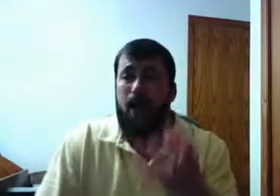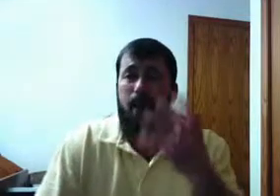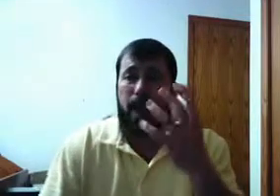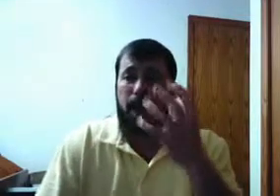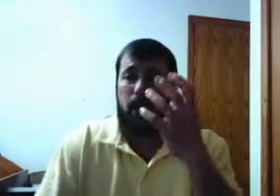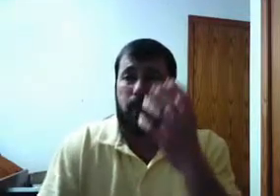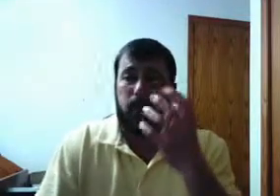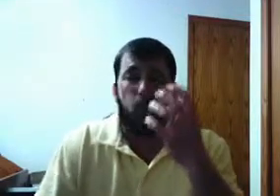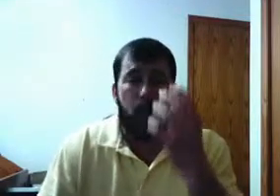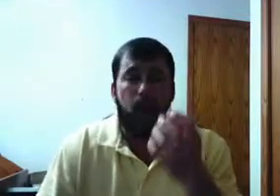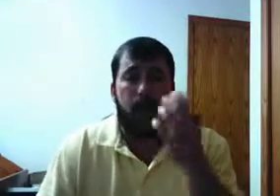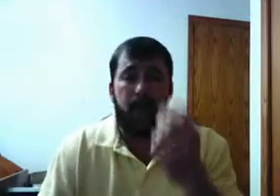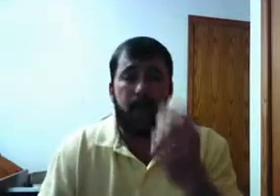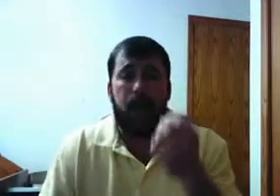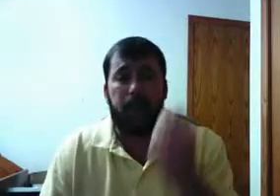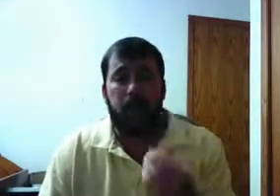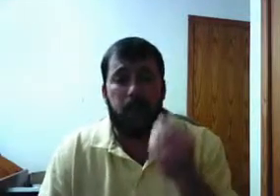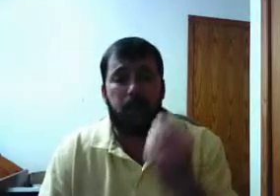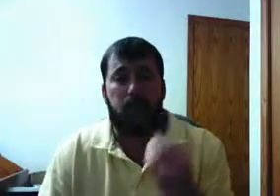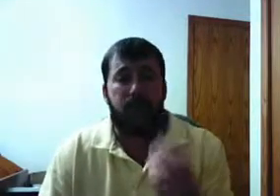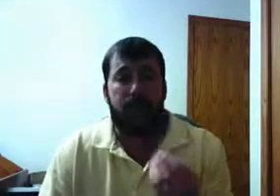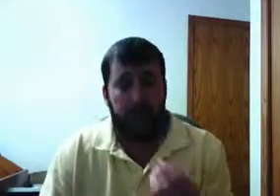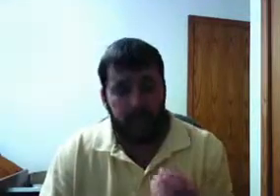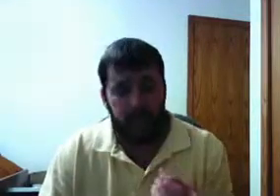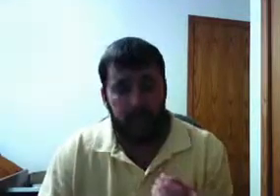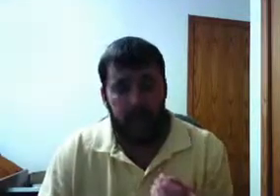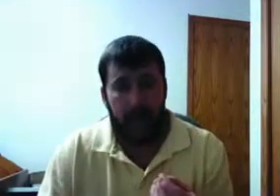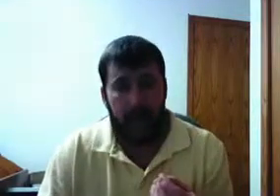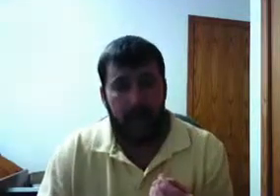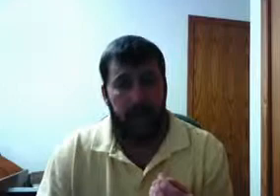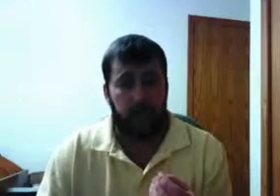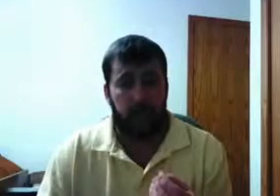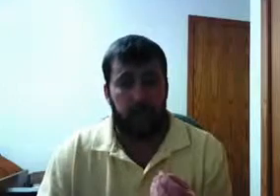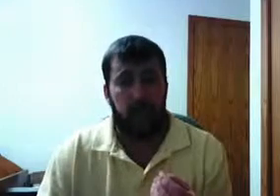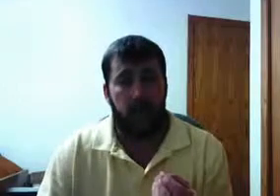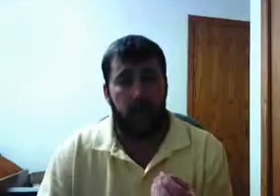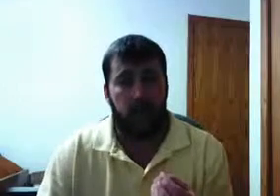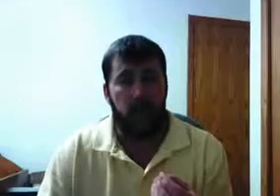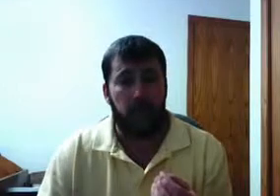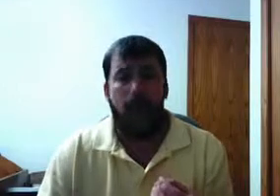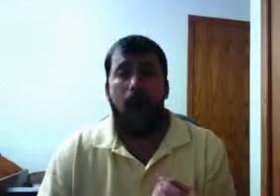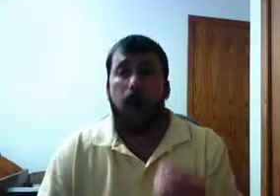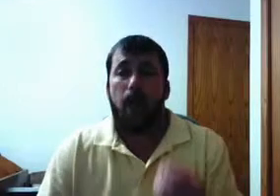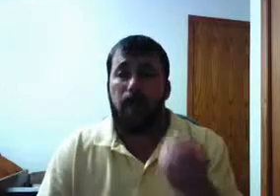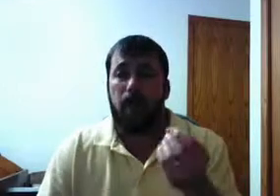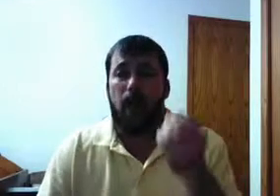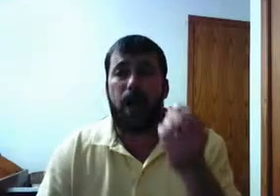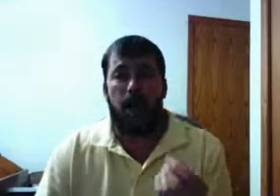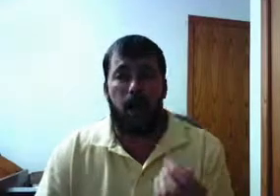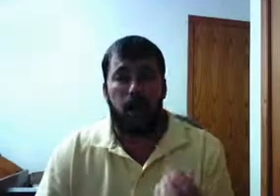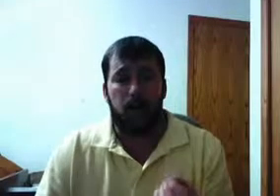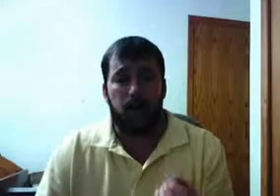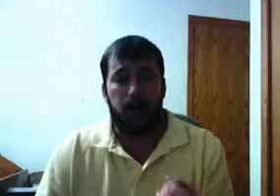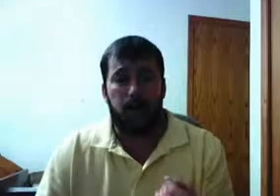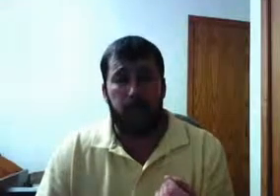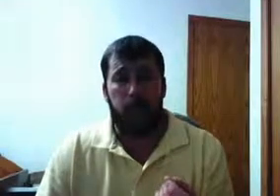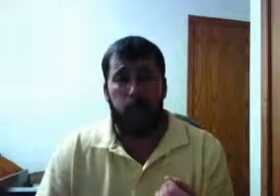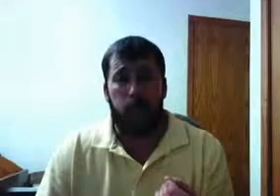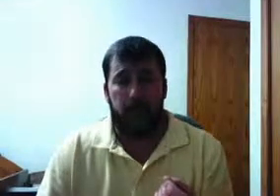about the well-being of another human being like I do and like you do. They do not care that there are older people